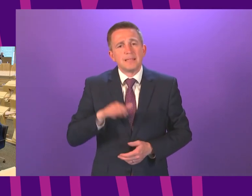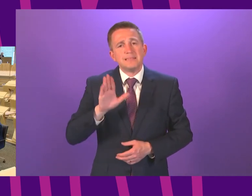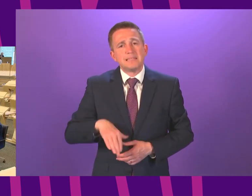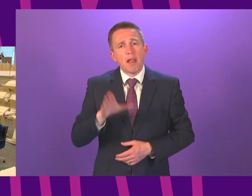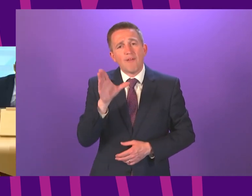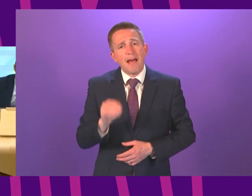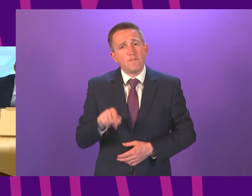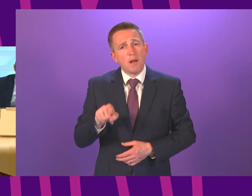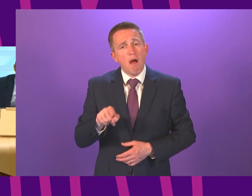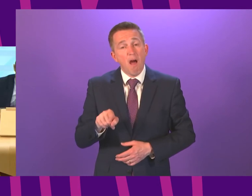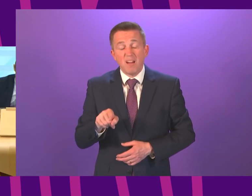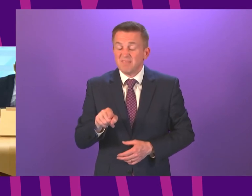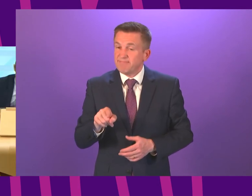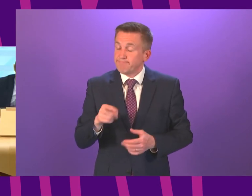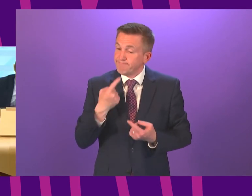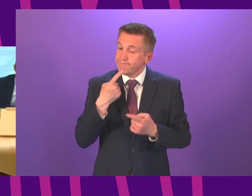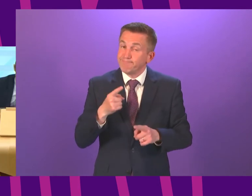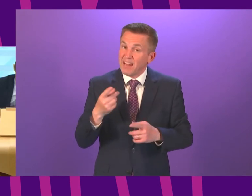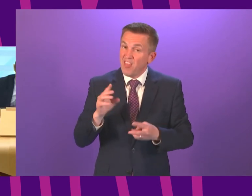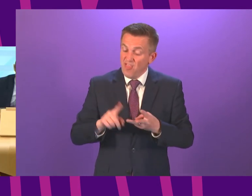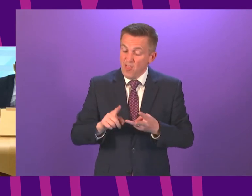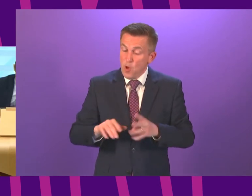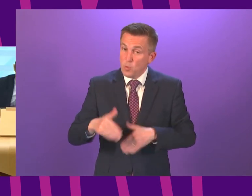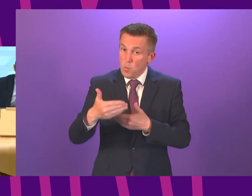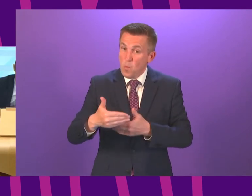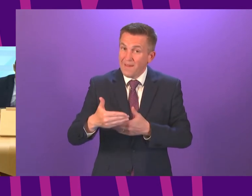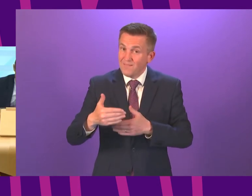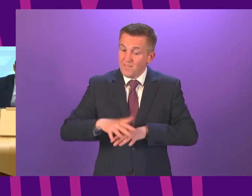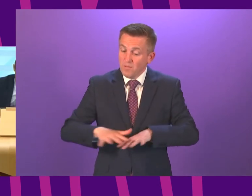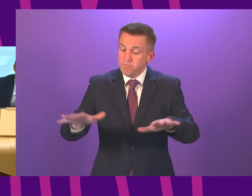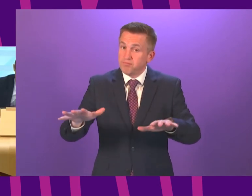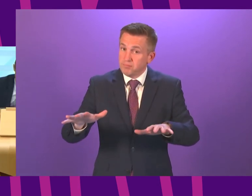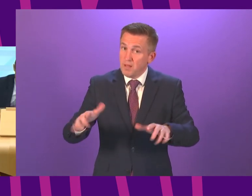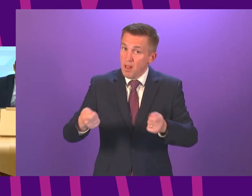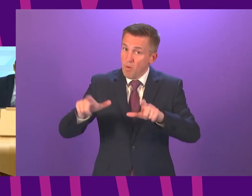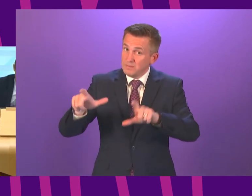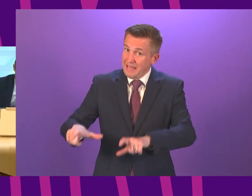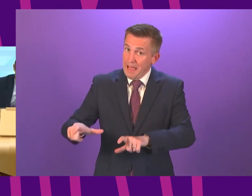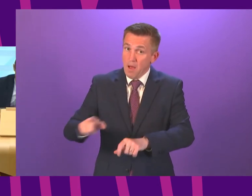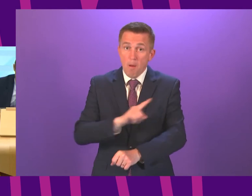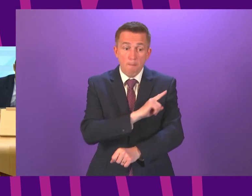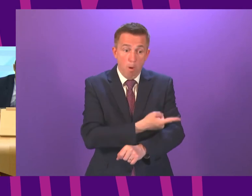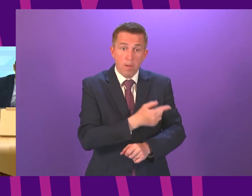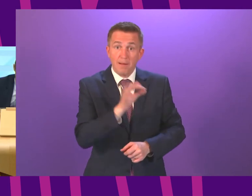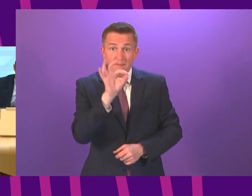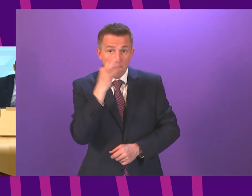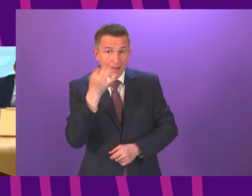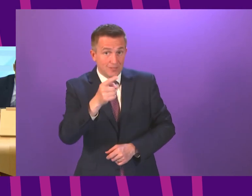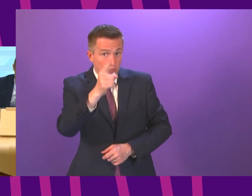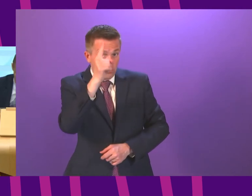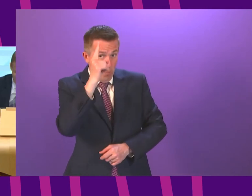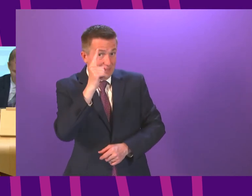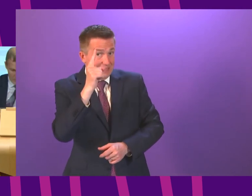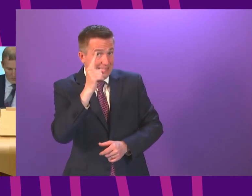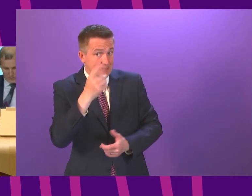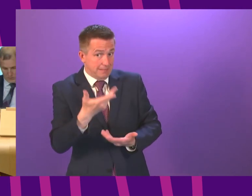has reported it's entering a third wave and has reimposed lockdown restrictions and we've also heard reports from Poland France and Germany and this